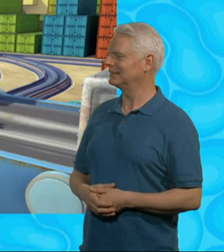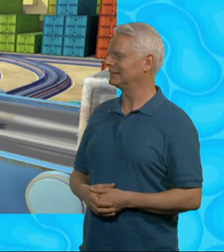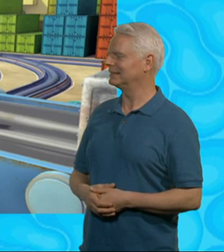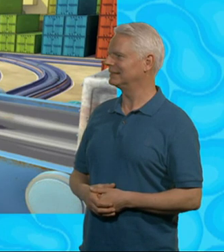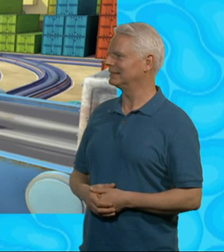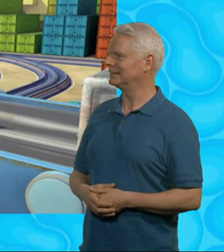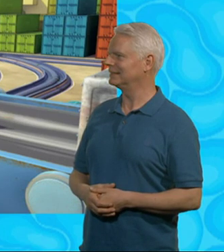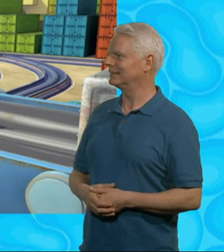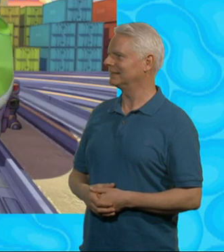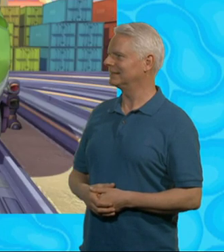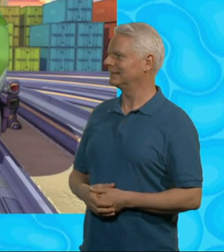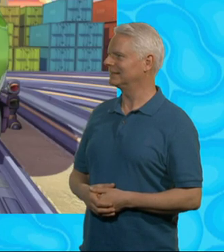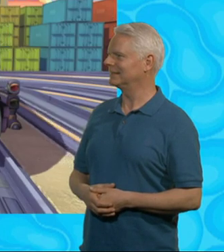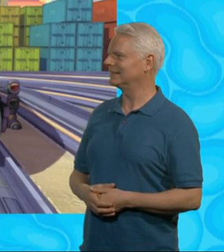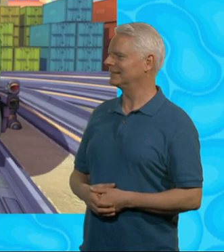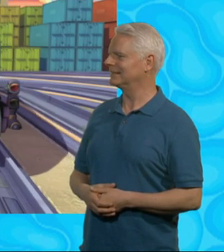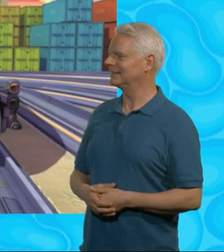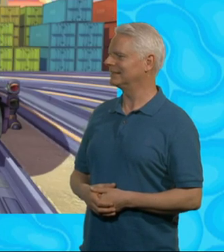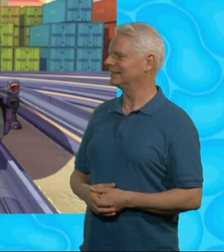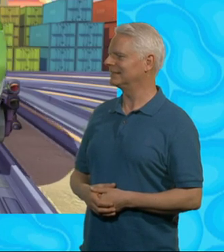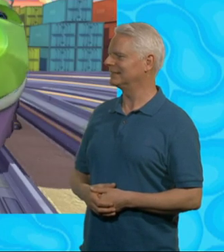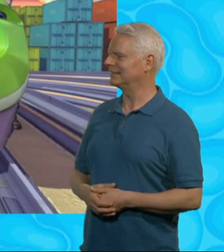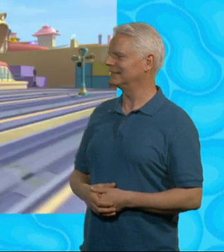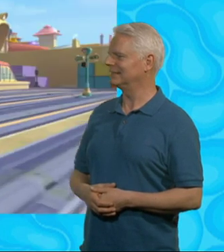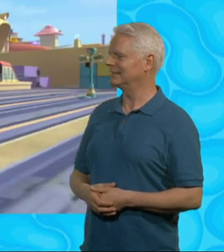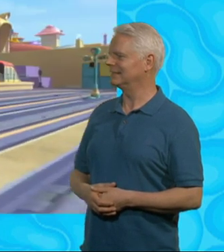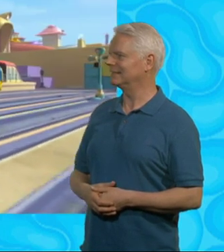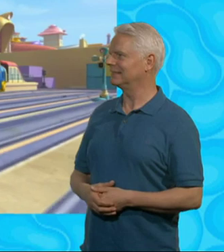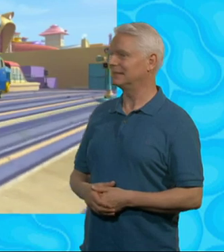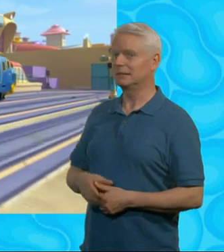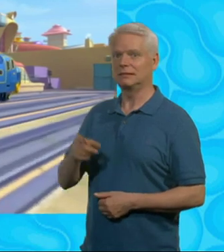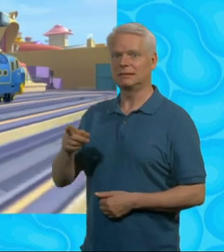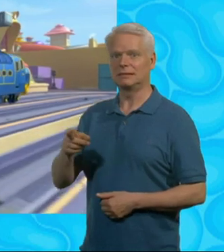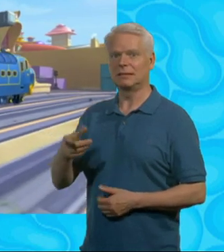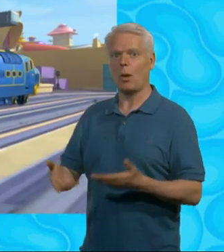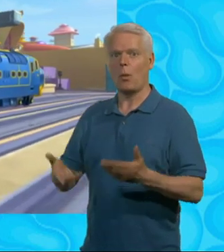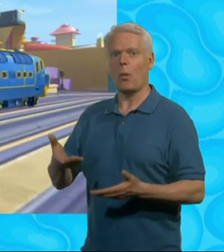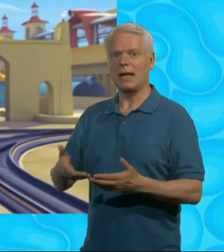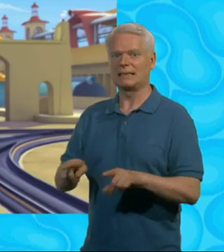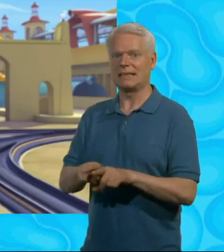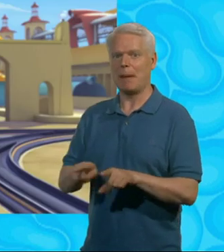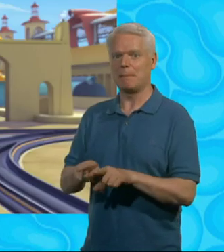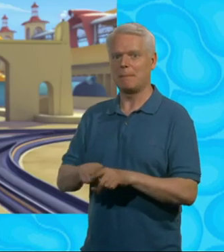Huh? Dunbar didn't change anything. That load is exactly the same weight. Off you go, Brewster.